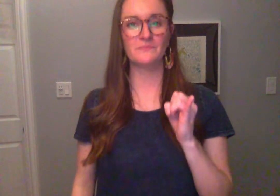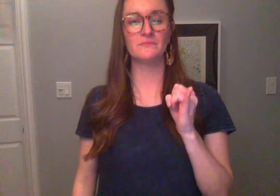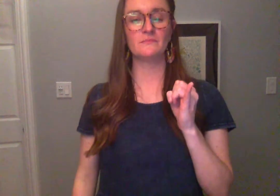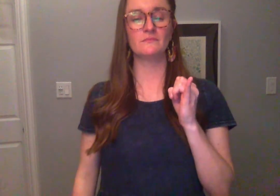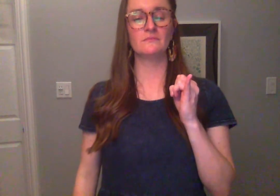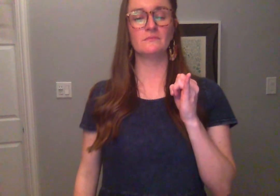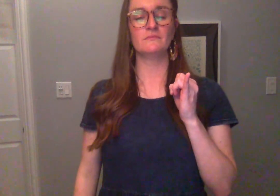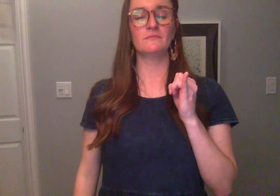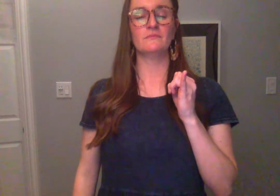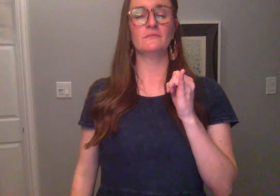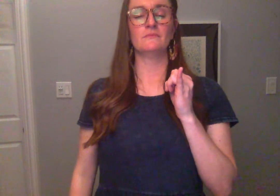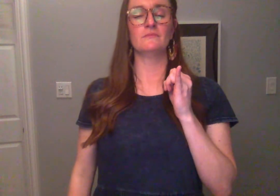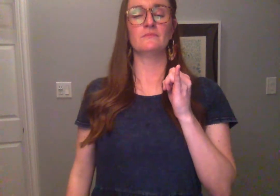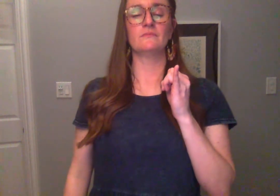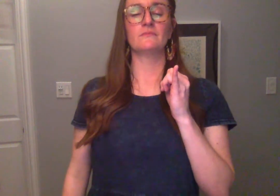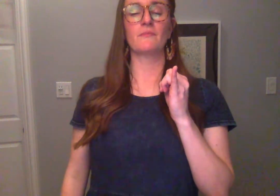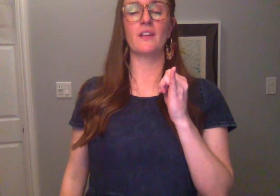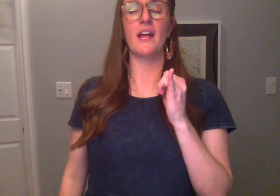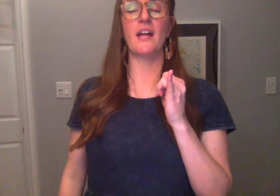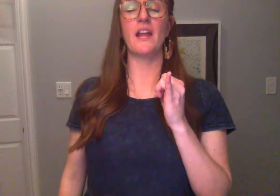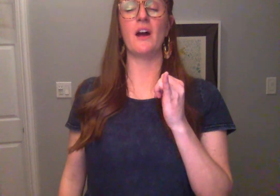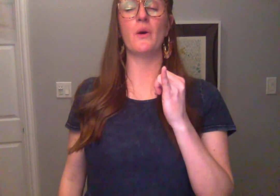and out.